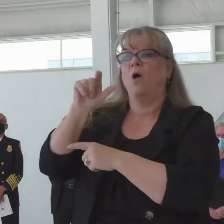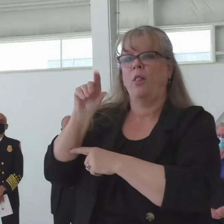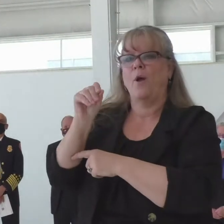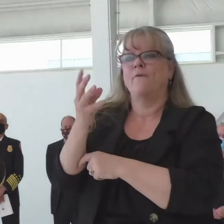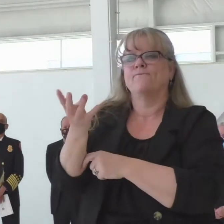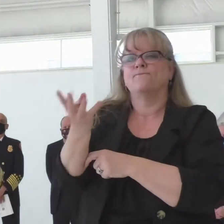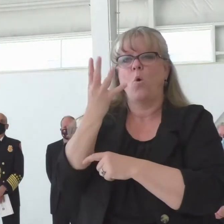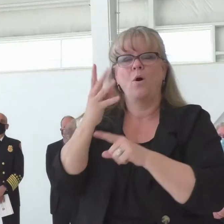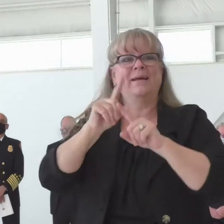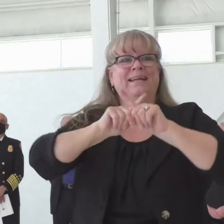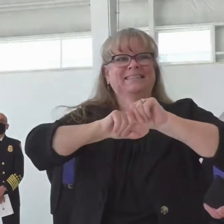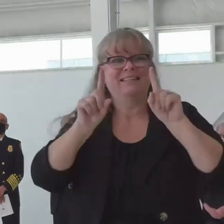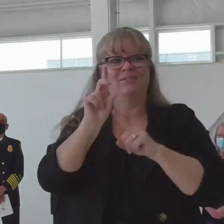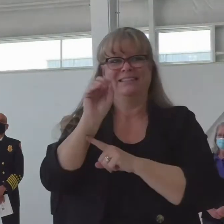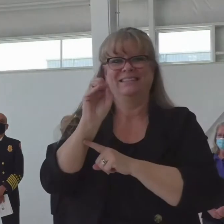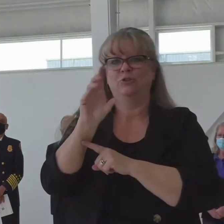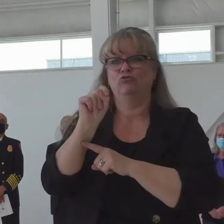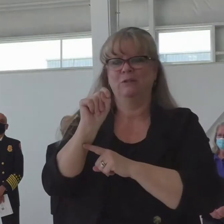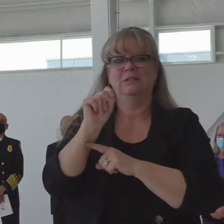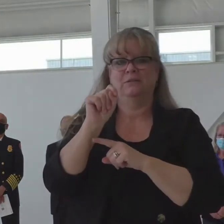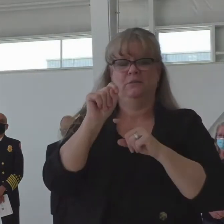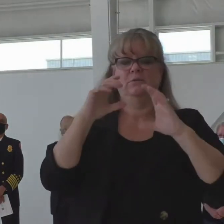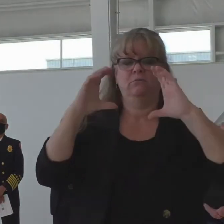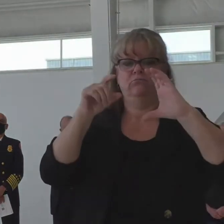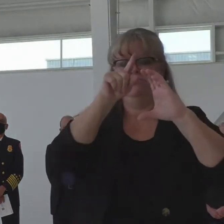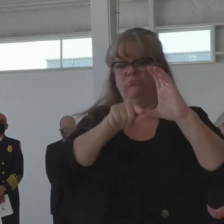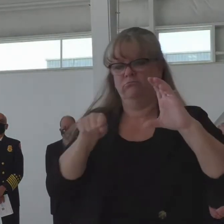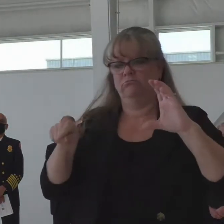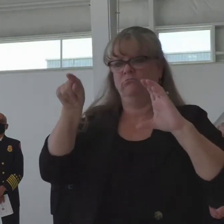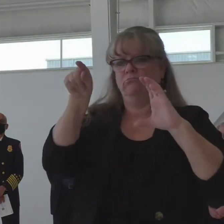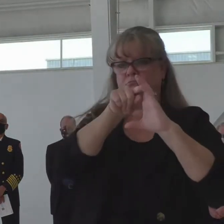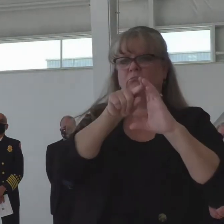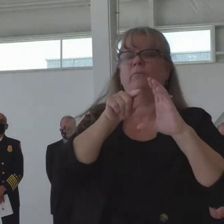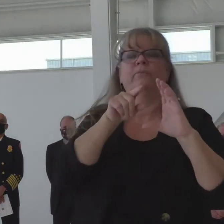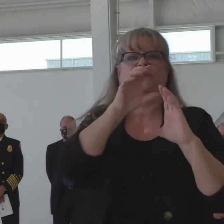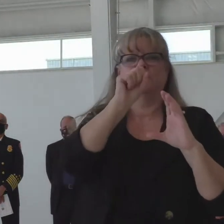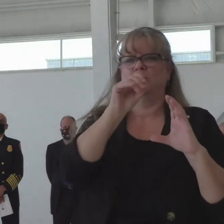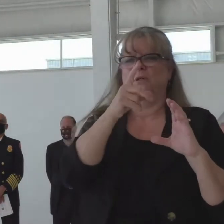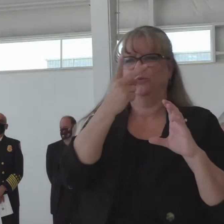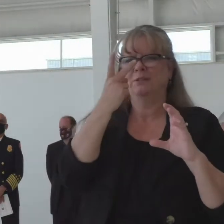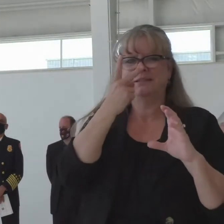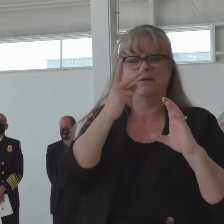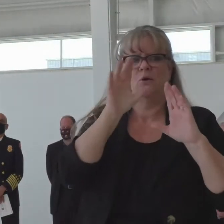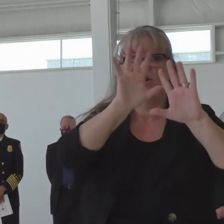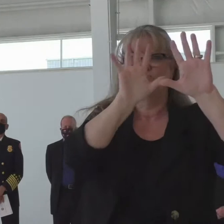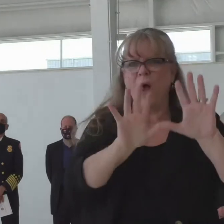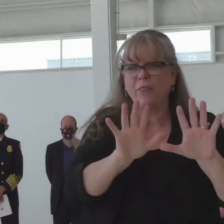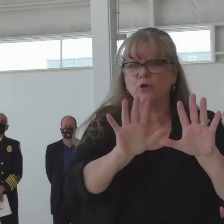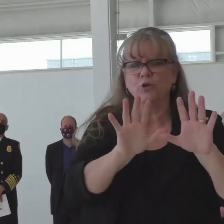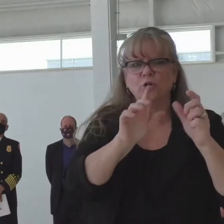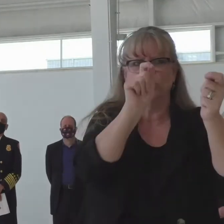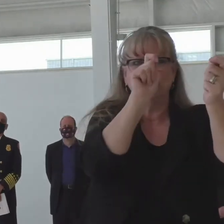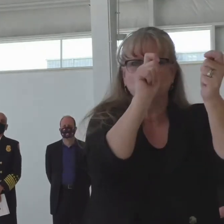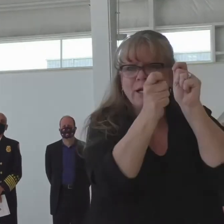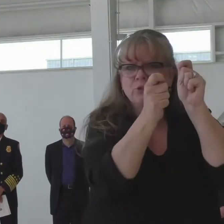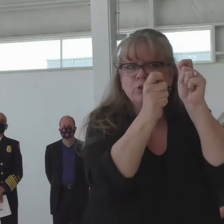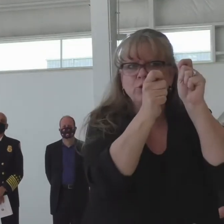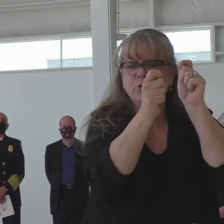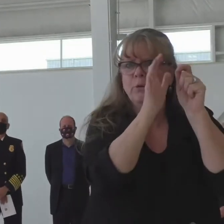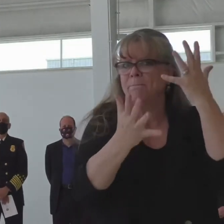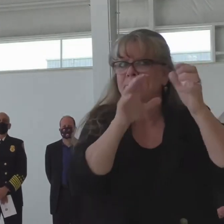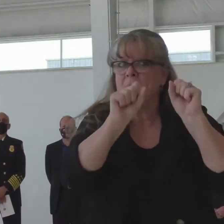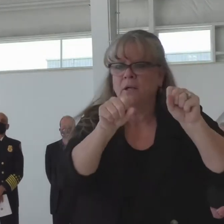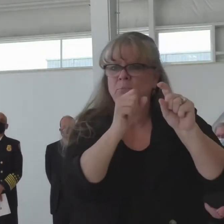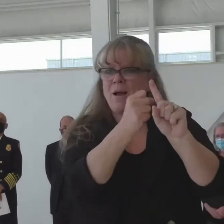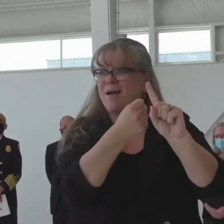ability through this now, we can pre-position resources when we see weather events or things that happening. Actually, Eastern Central Colorado today